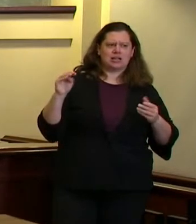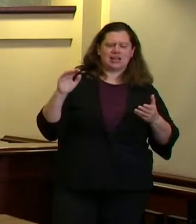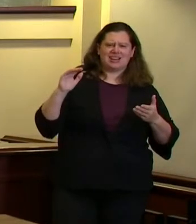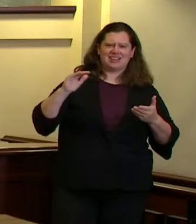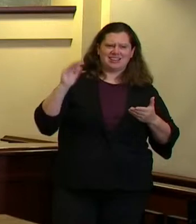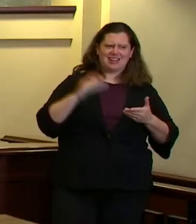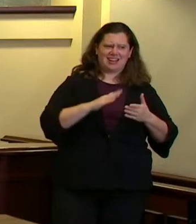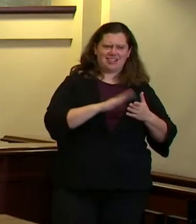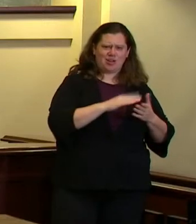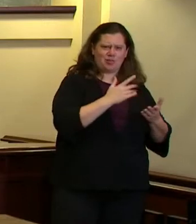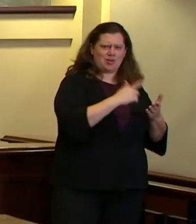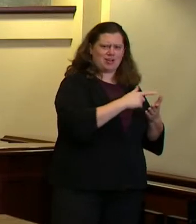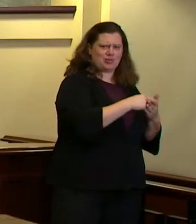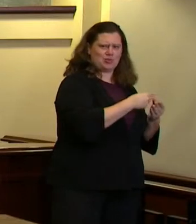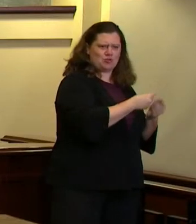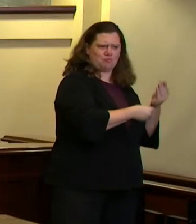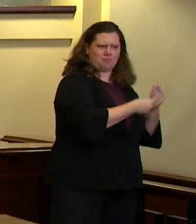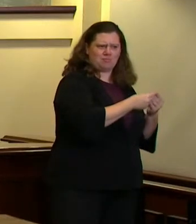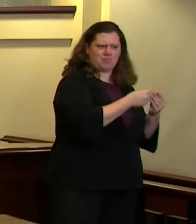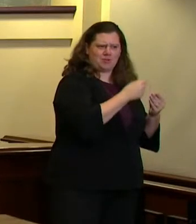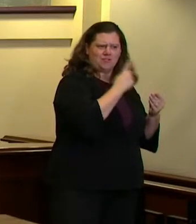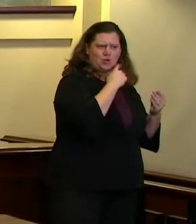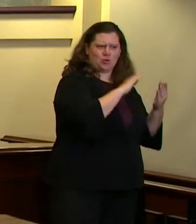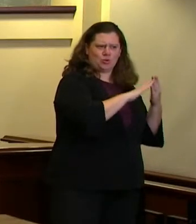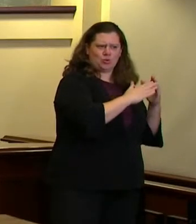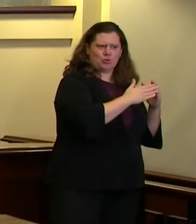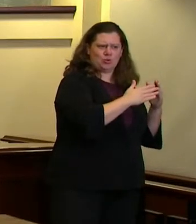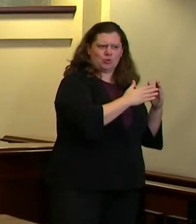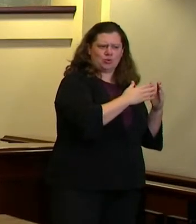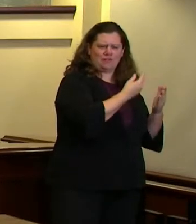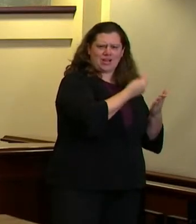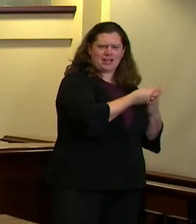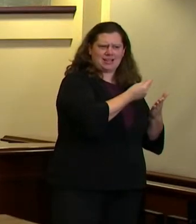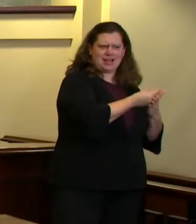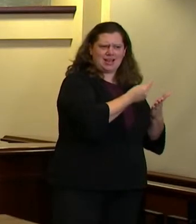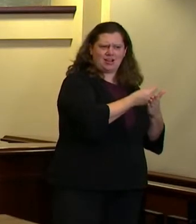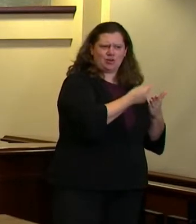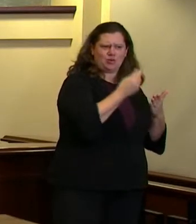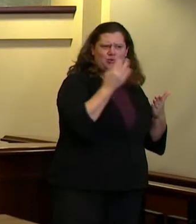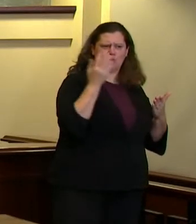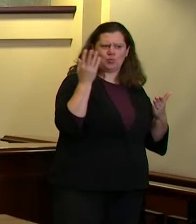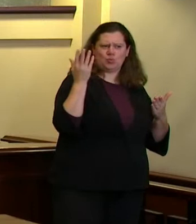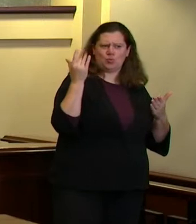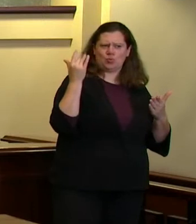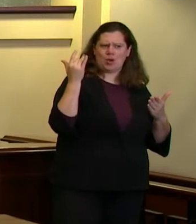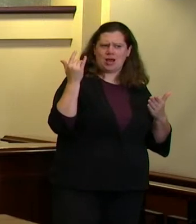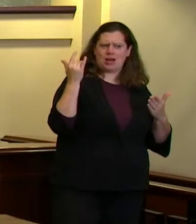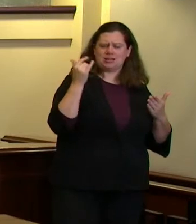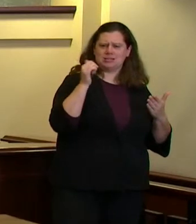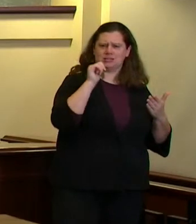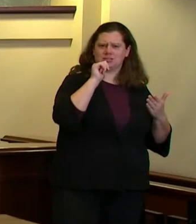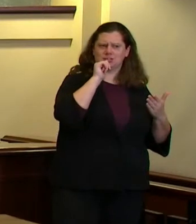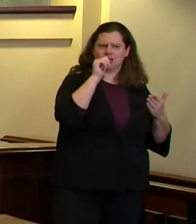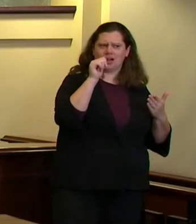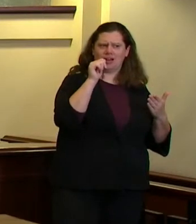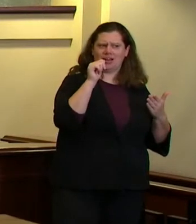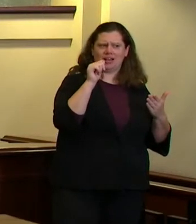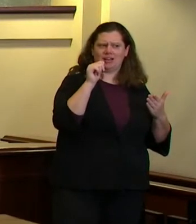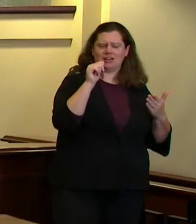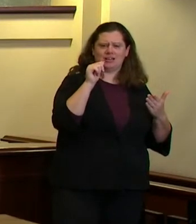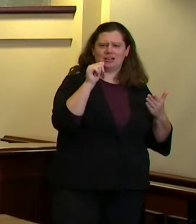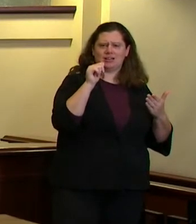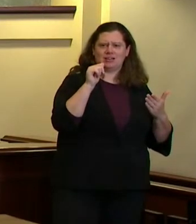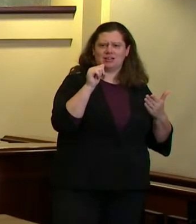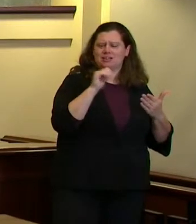might be a part of